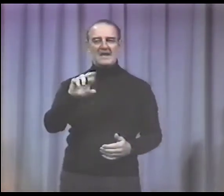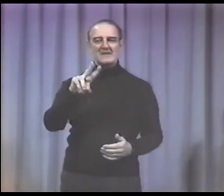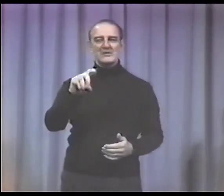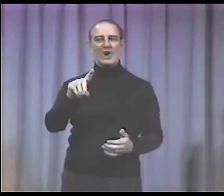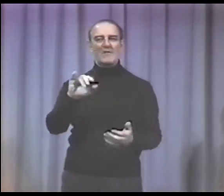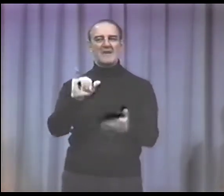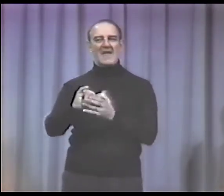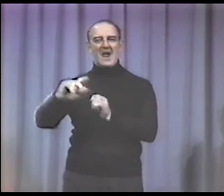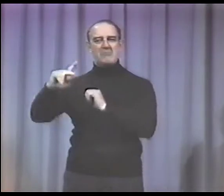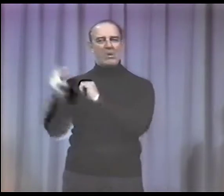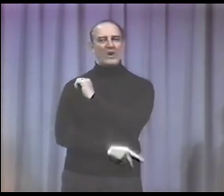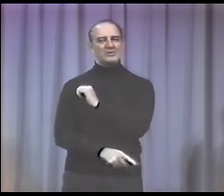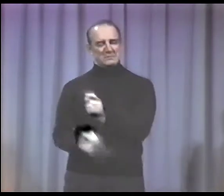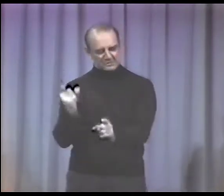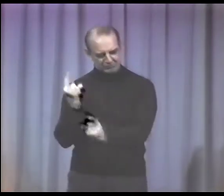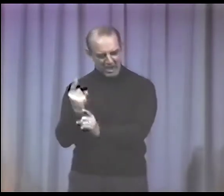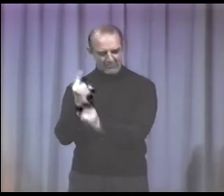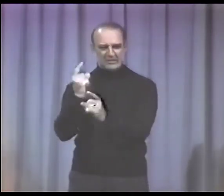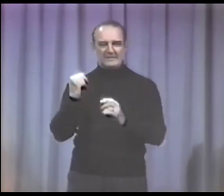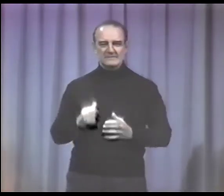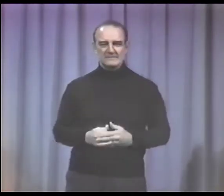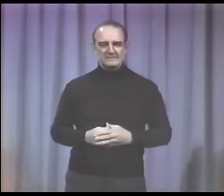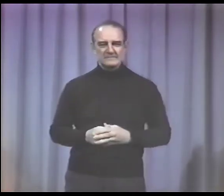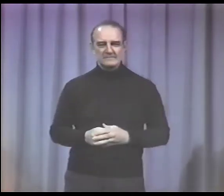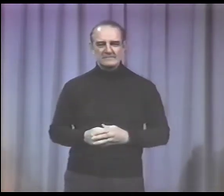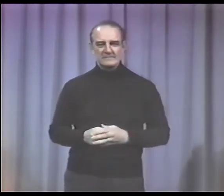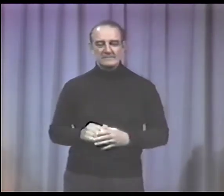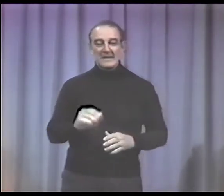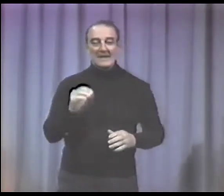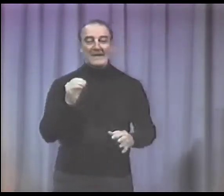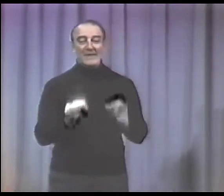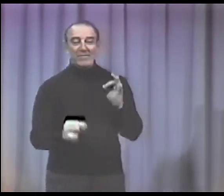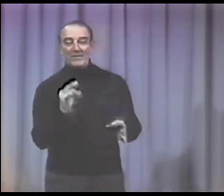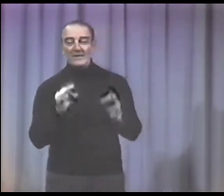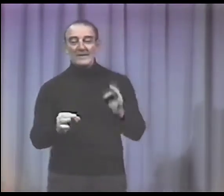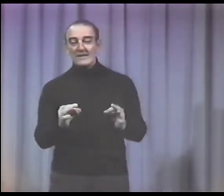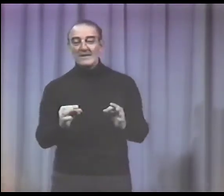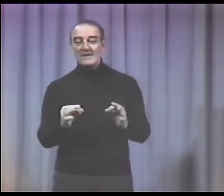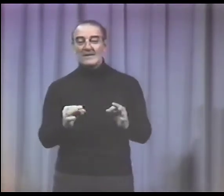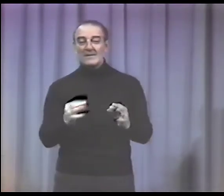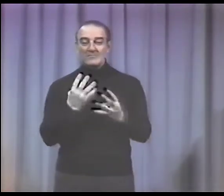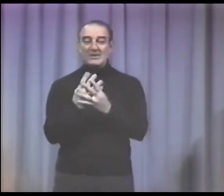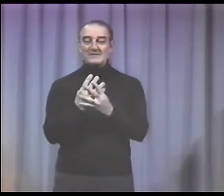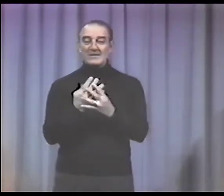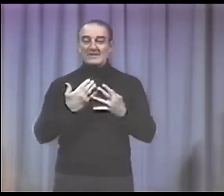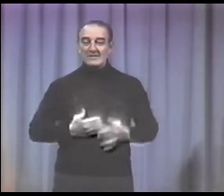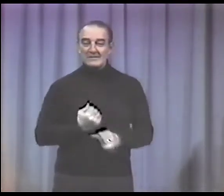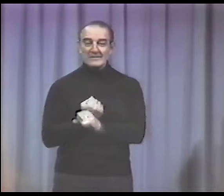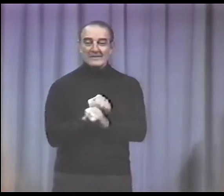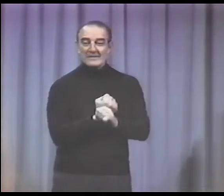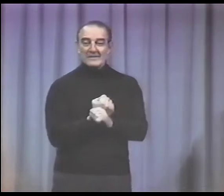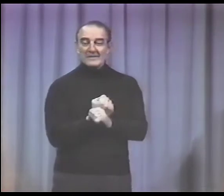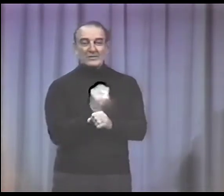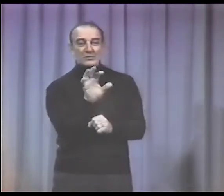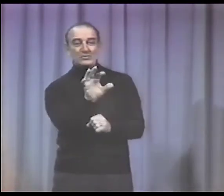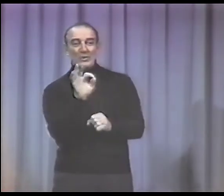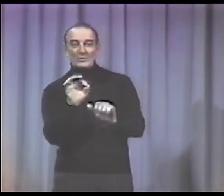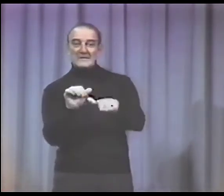that the person was guilty and deserved that appropriate punishment. However, if the prisoner